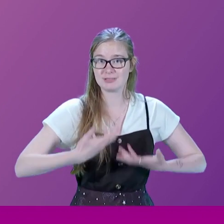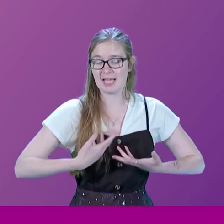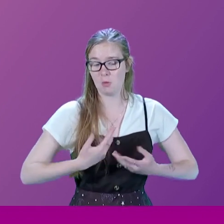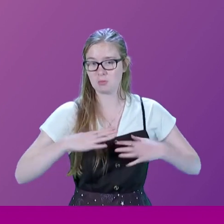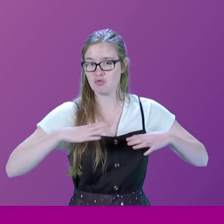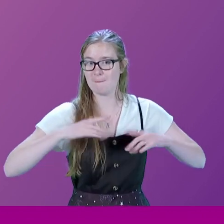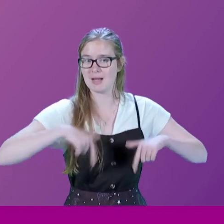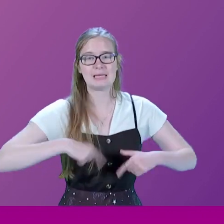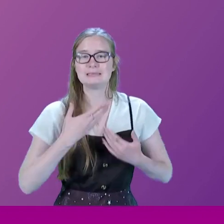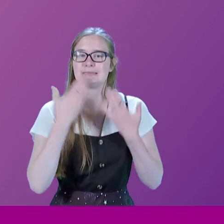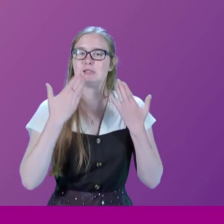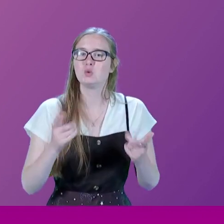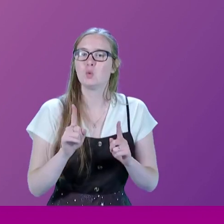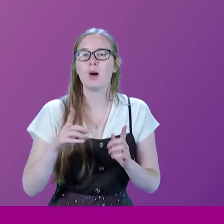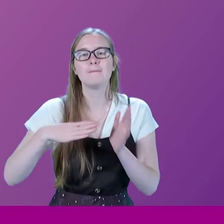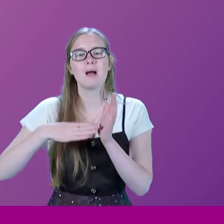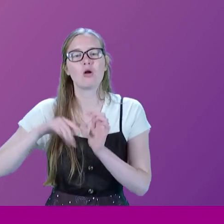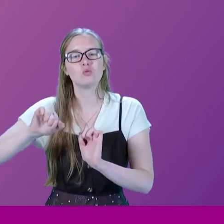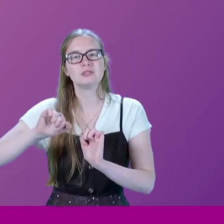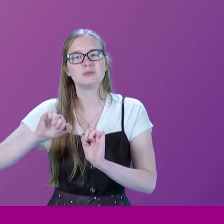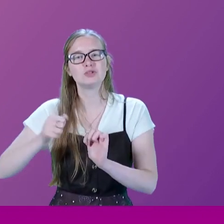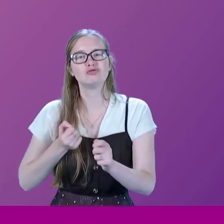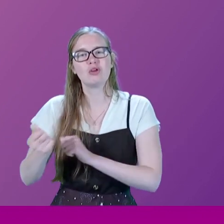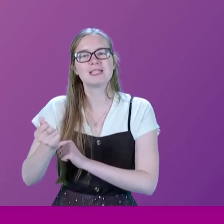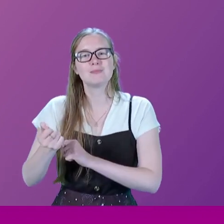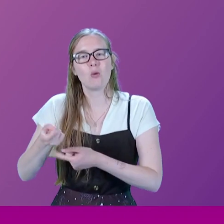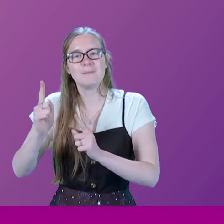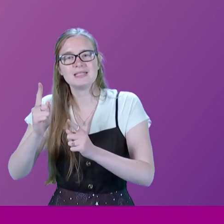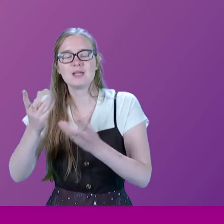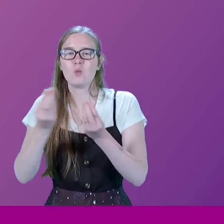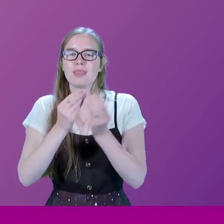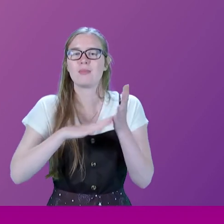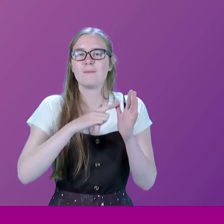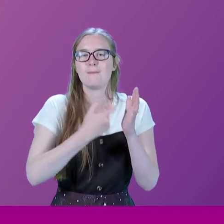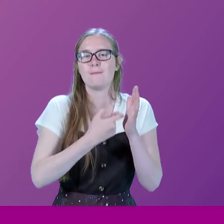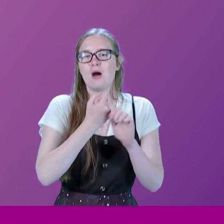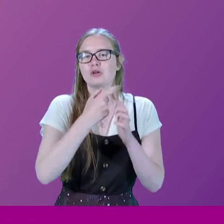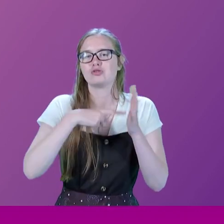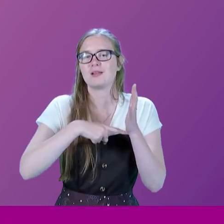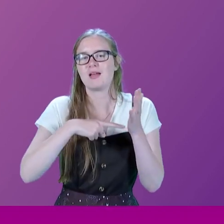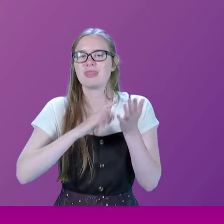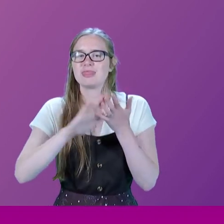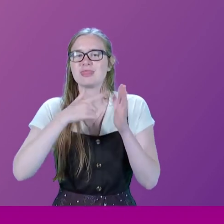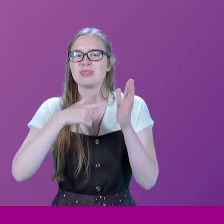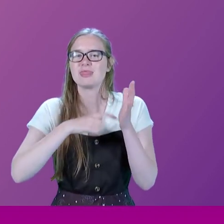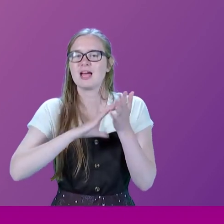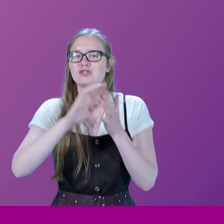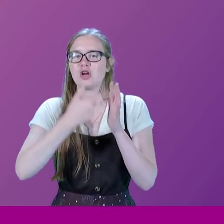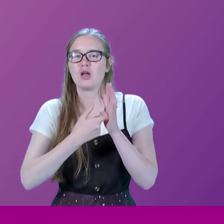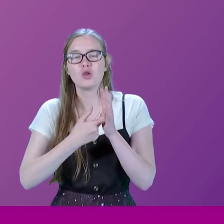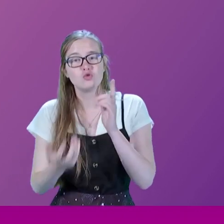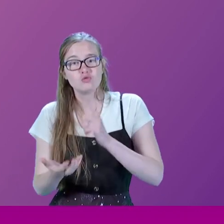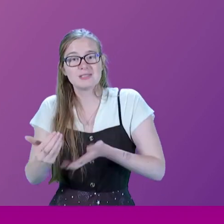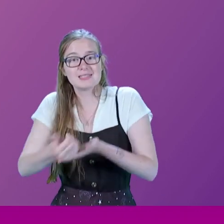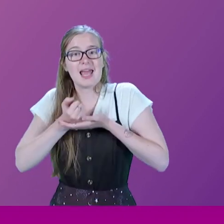I had not realized that Michael, when he was transport minister under Margaret Thatcher, her government, that he actually saved a railway